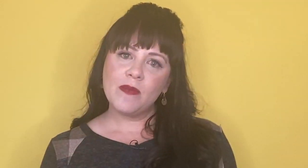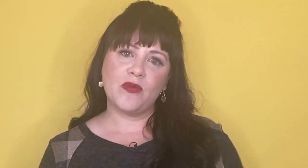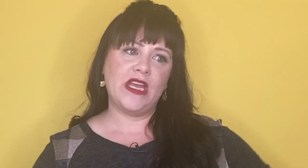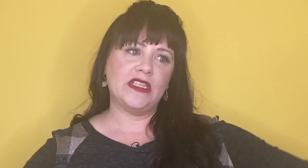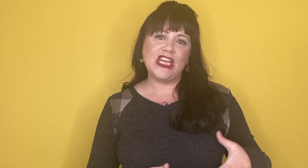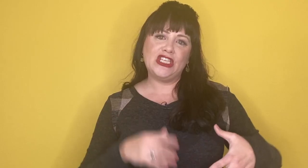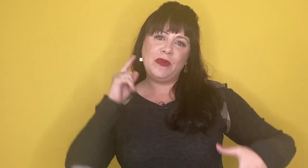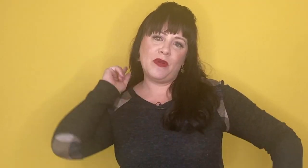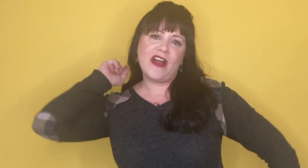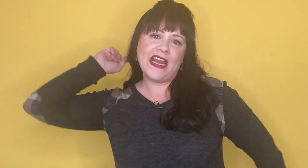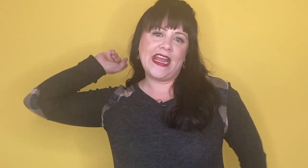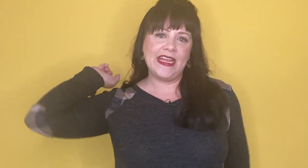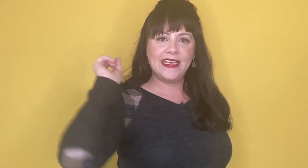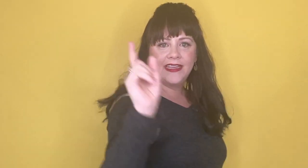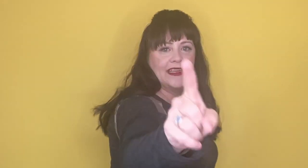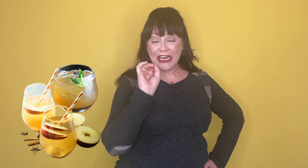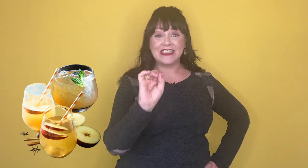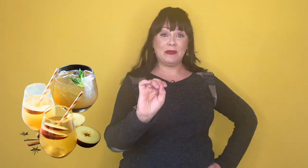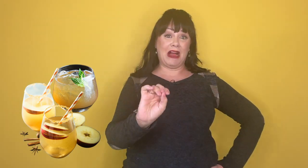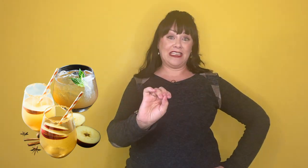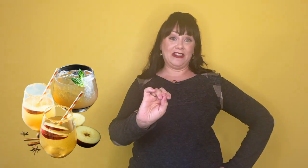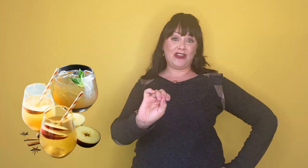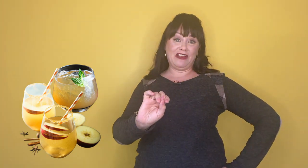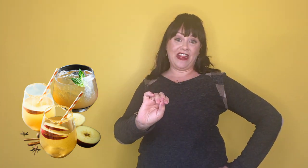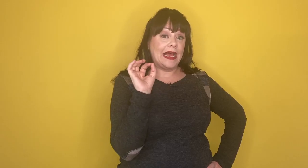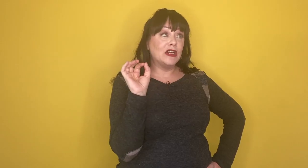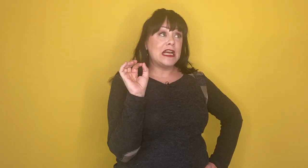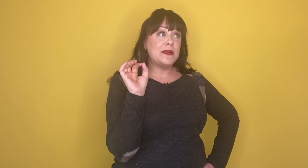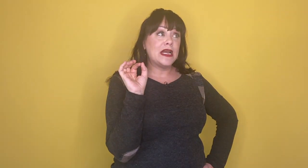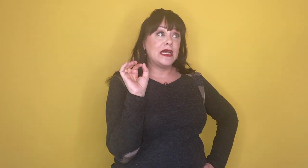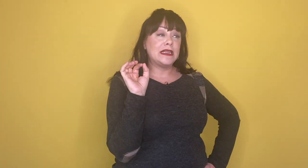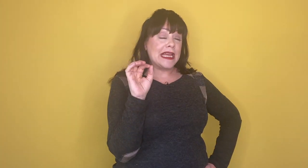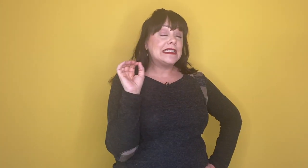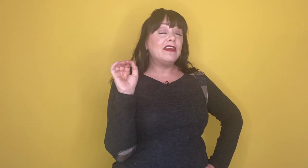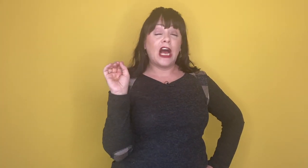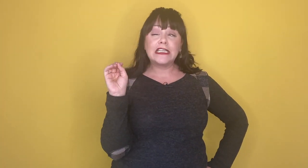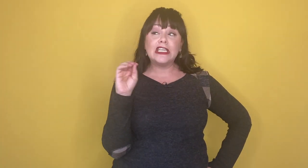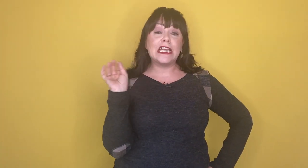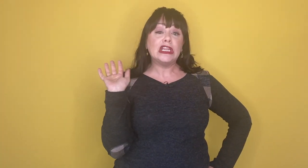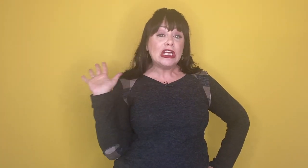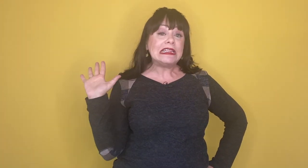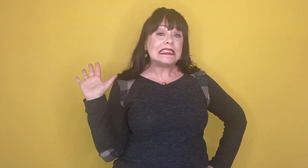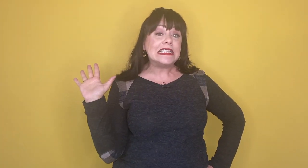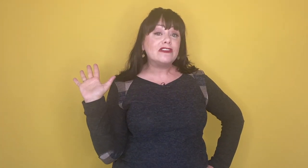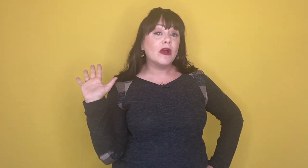Threes should be providing custom cocktails for the evening. I looked up Thanksgiving cocktails and look at this list from